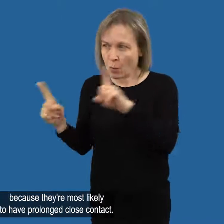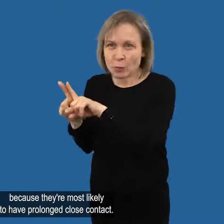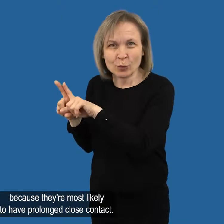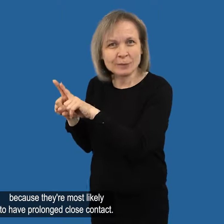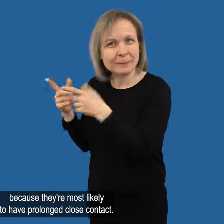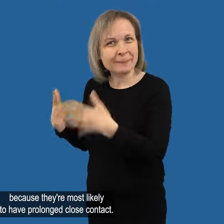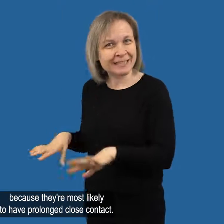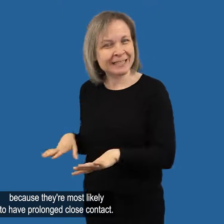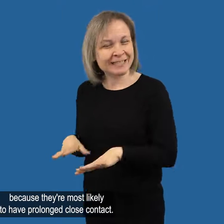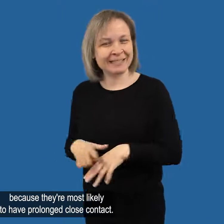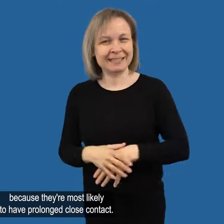prolonged close contact